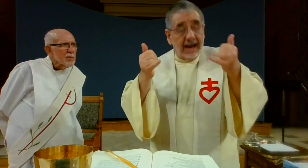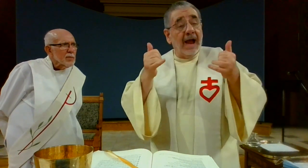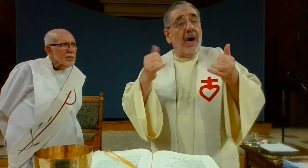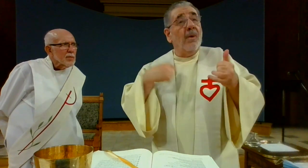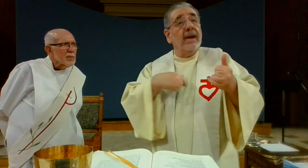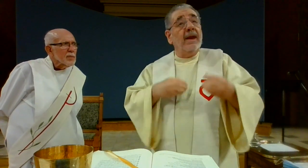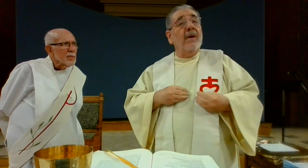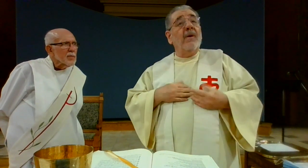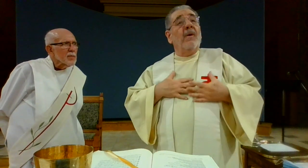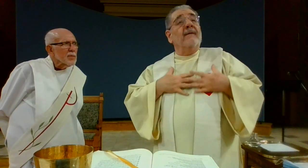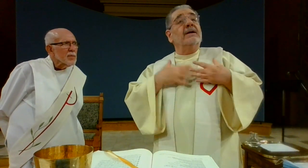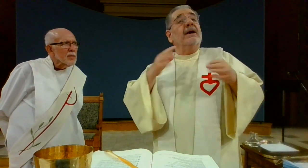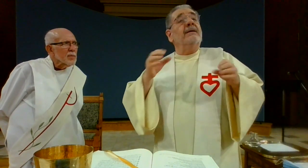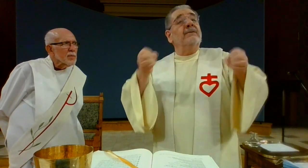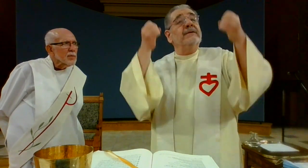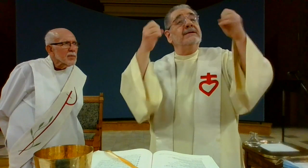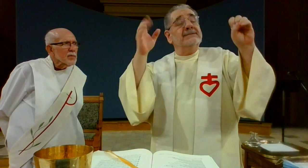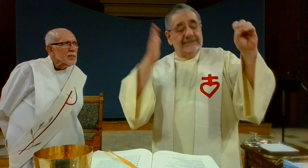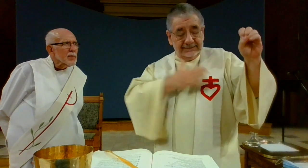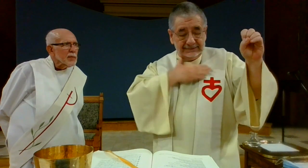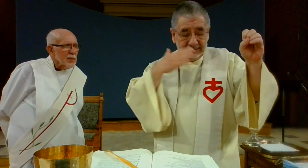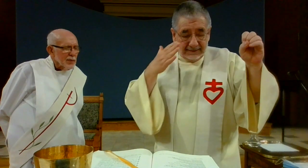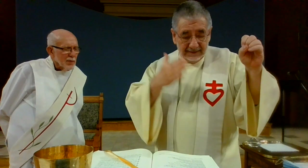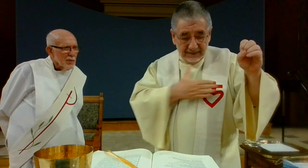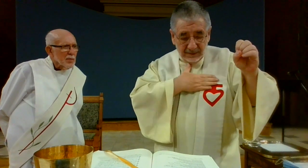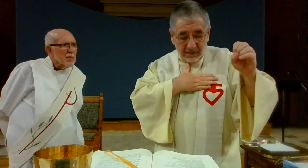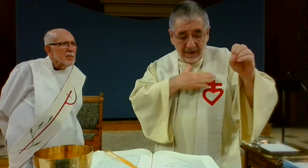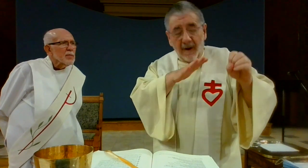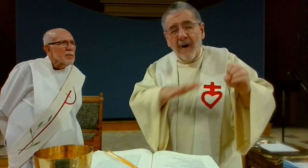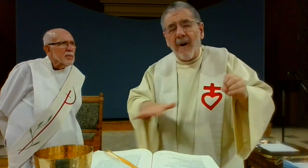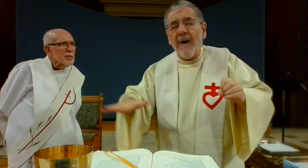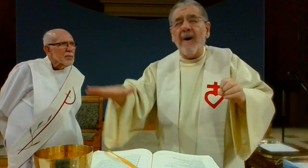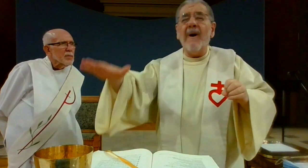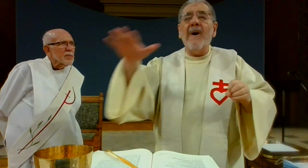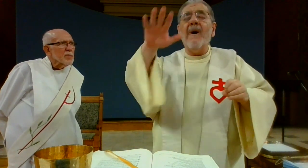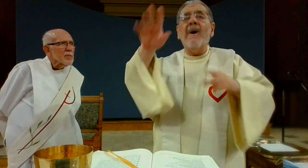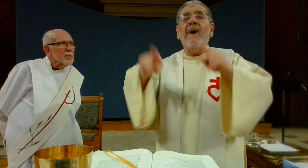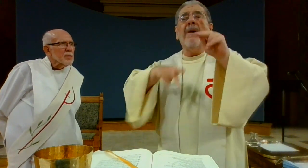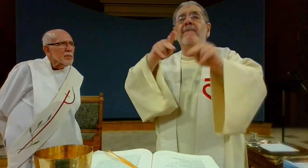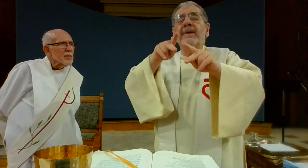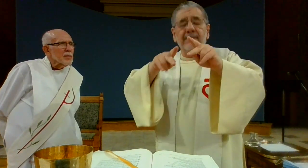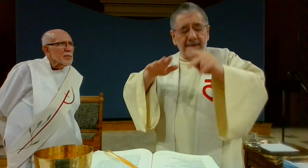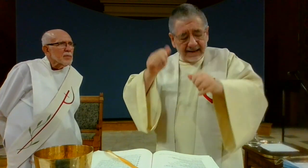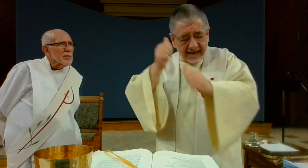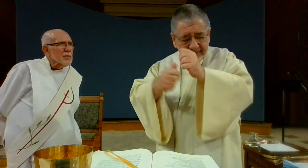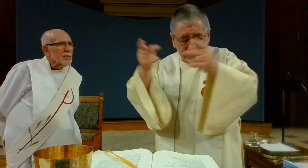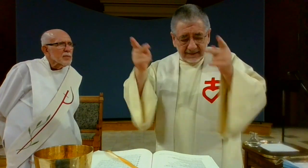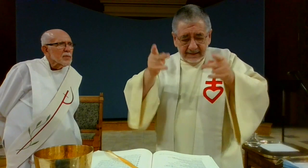therefore overcome with pascal joy every land every